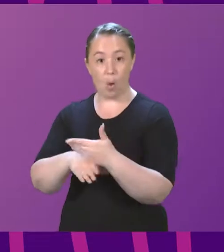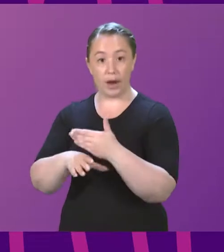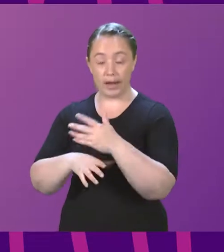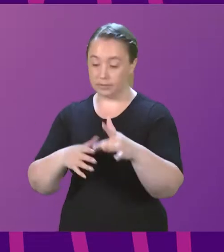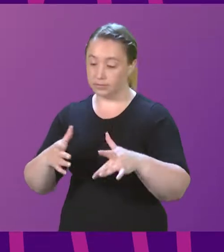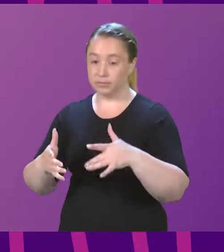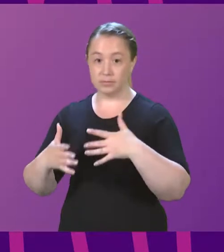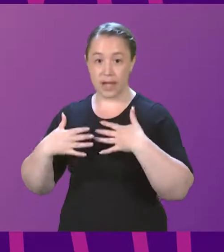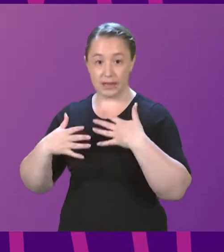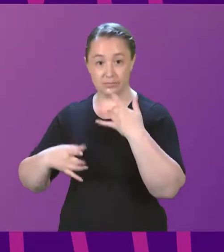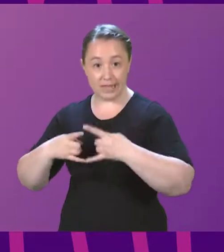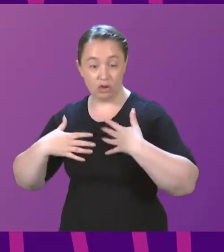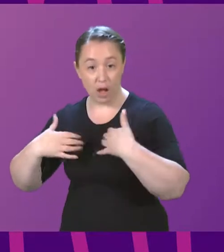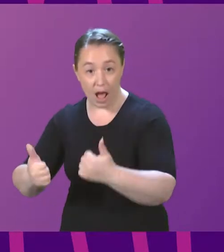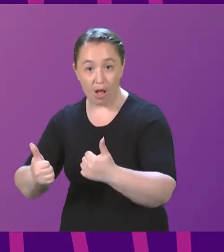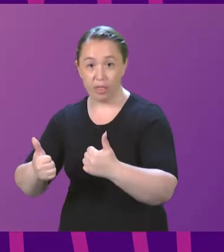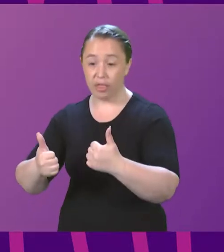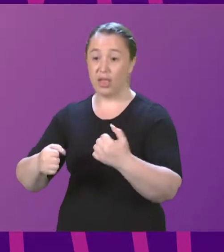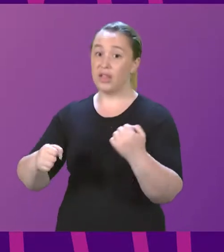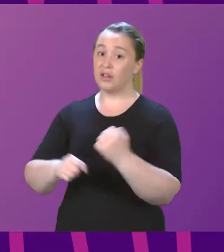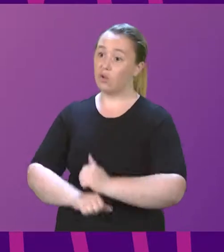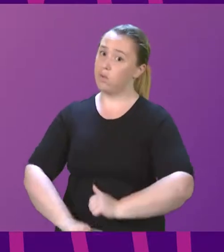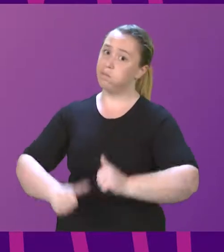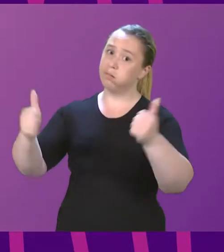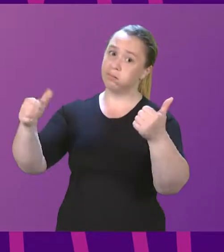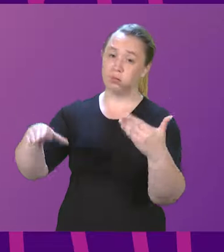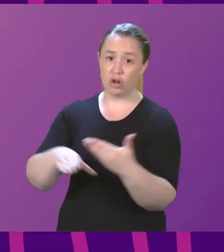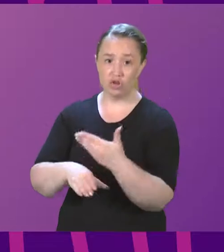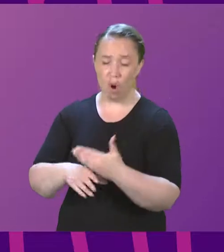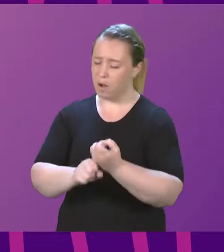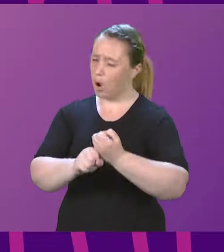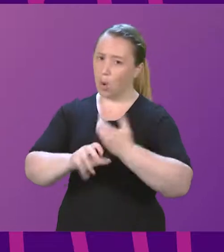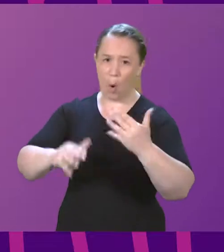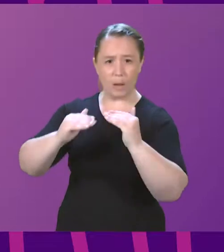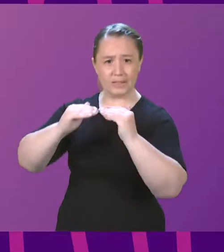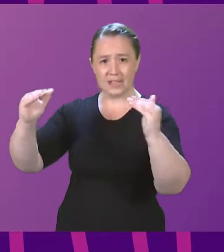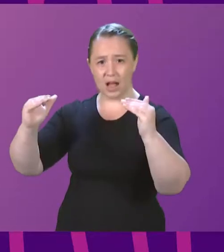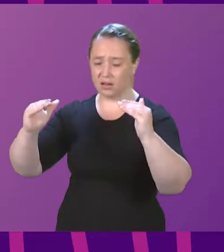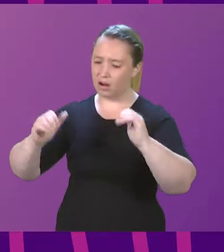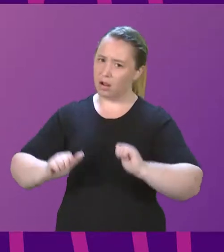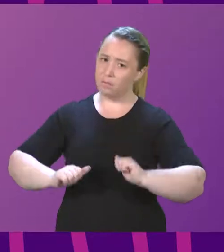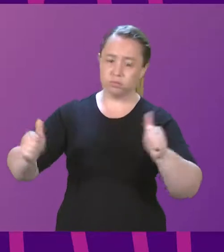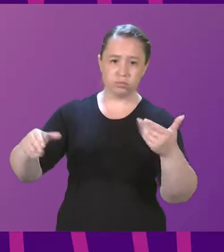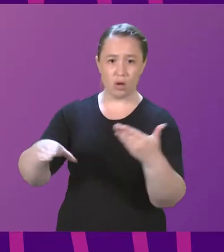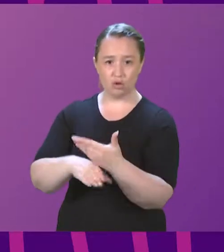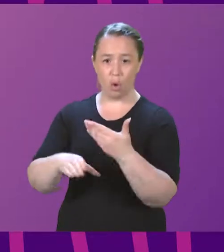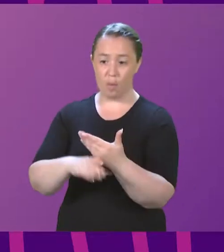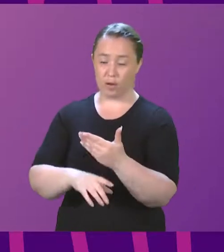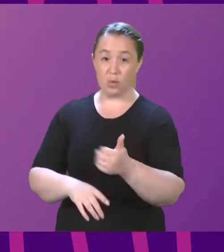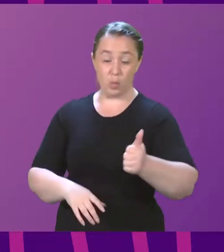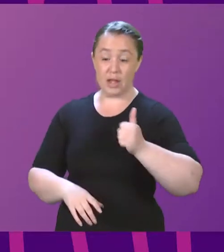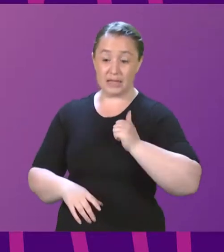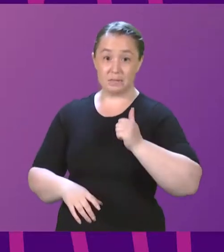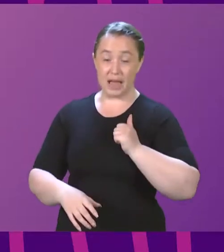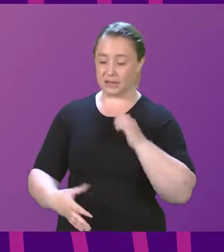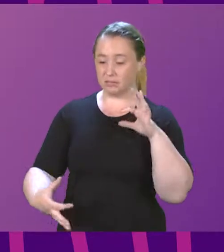go above and beyond and deliver an exemplary gold standard in what we would expect around